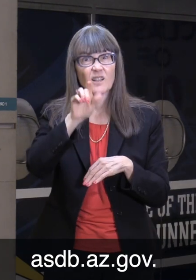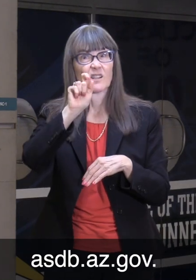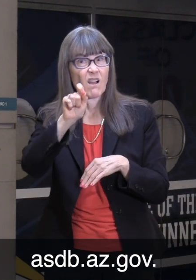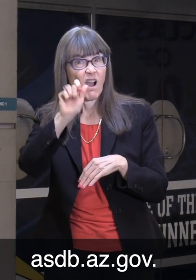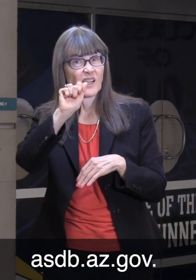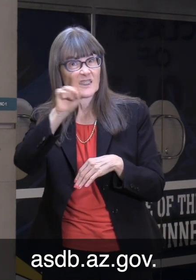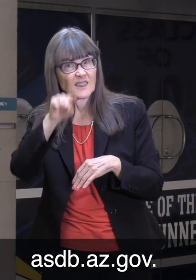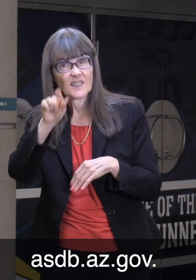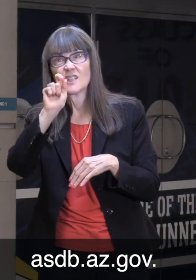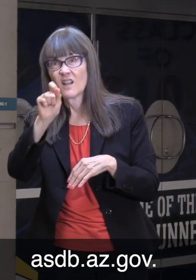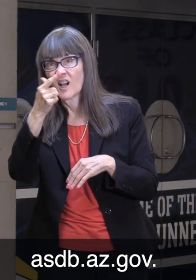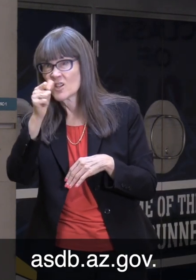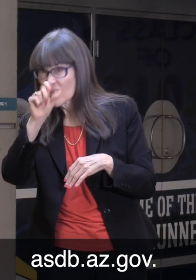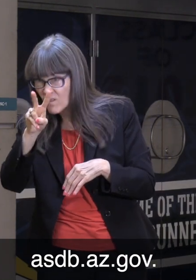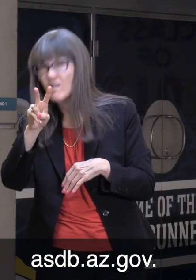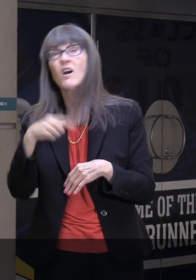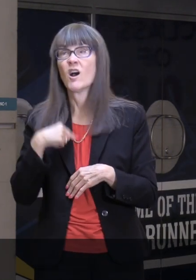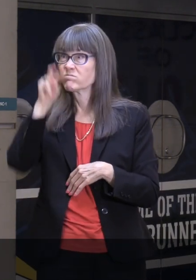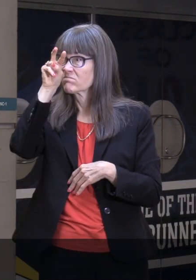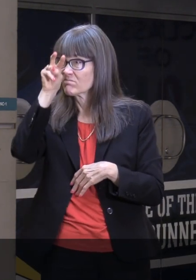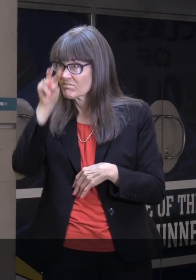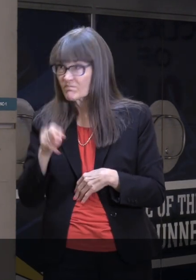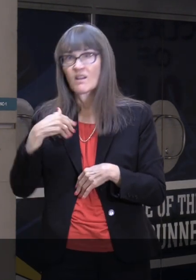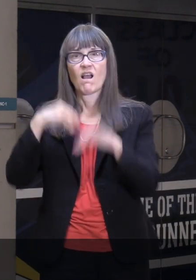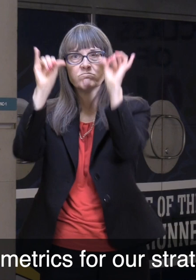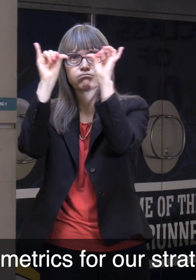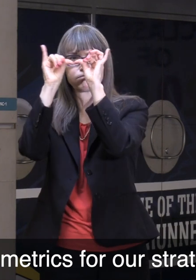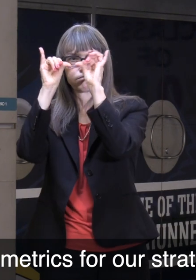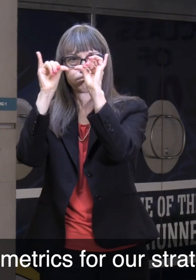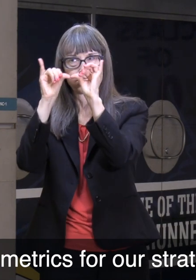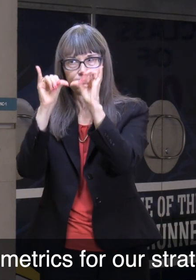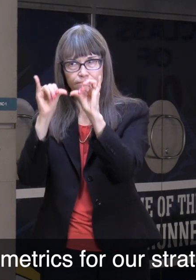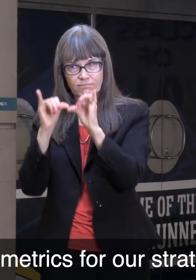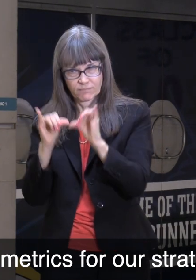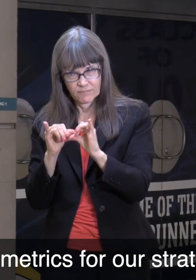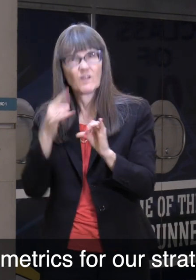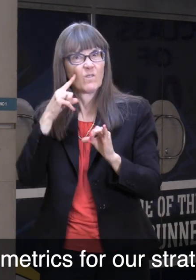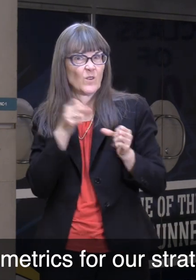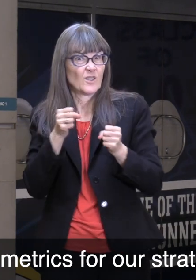asdb.az.gov. There are metrics for our strategic plan,